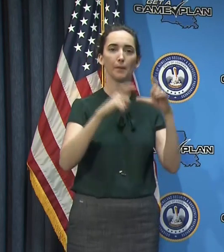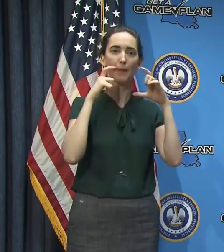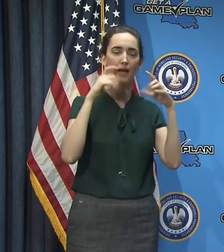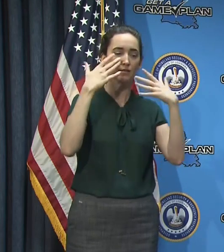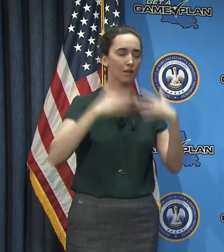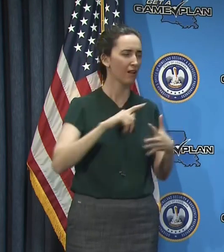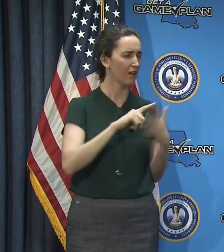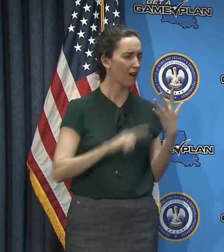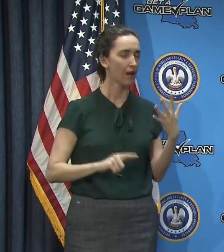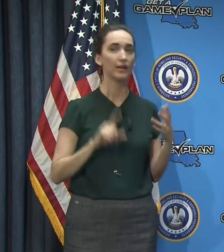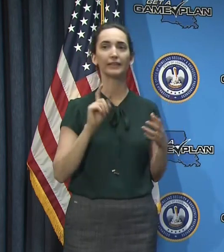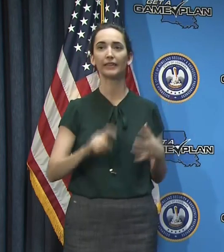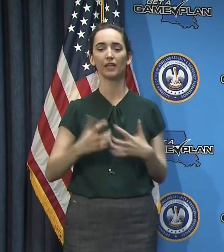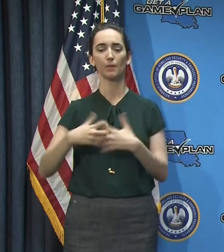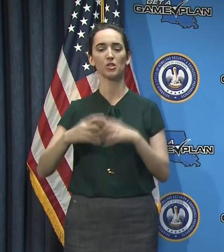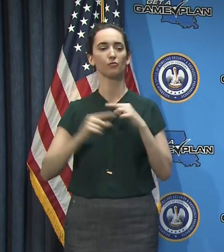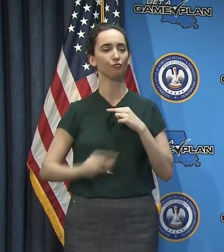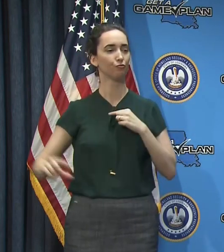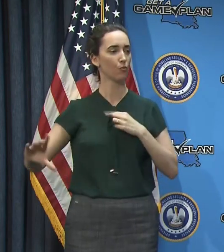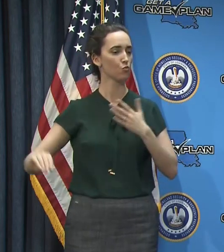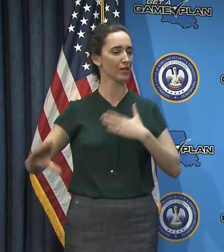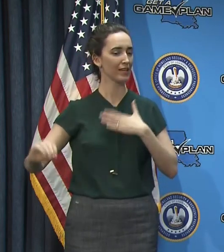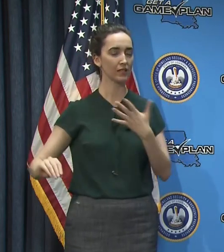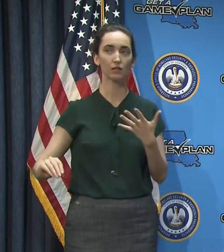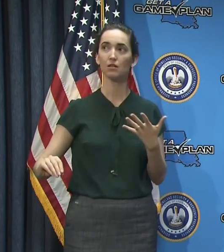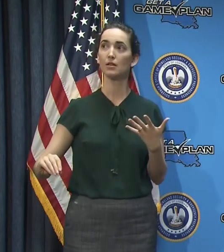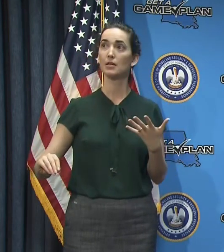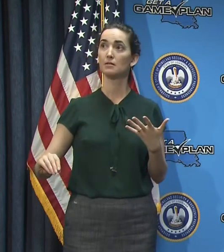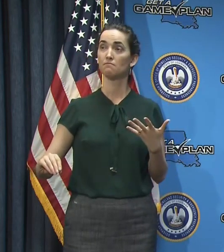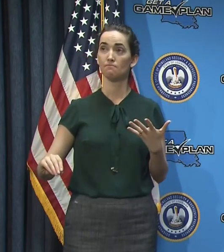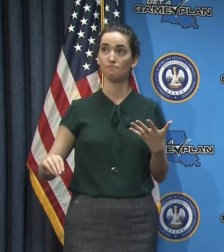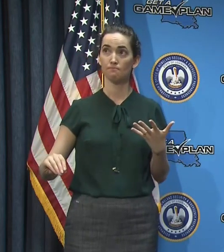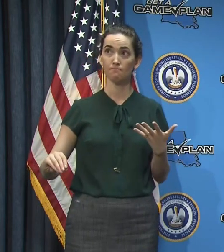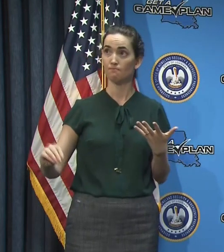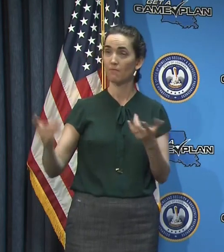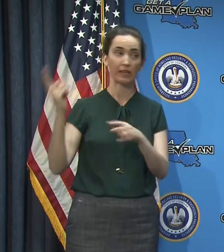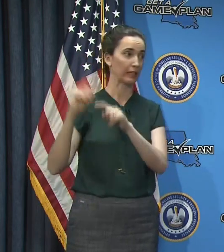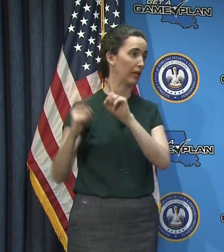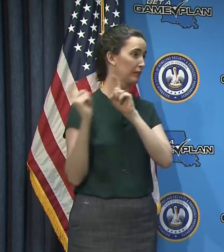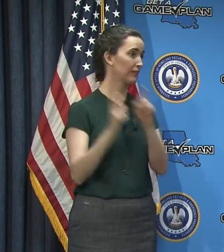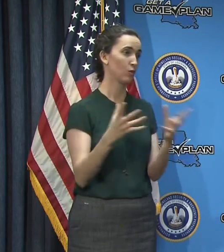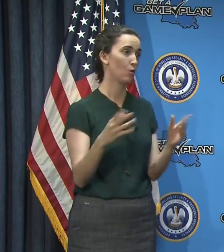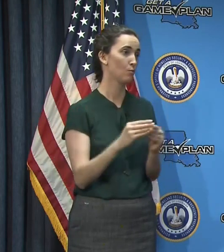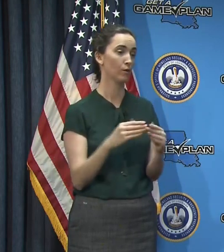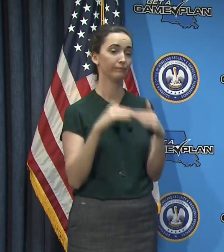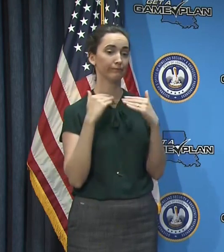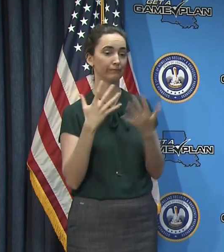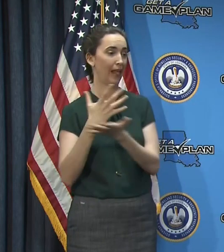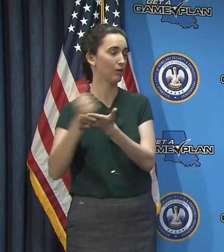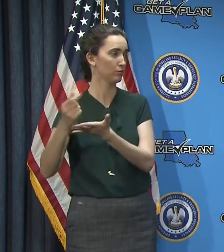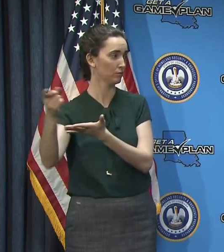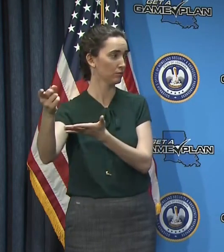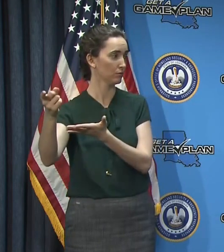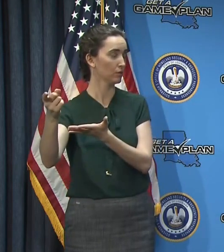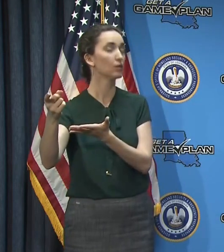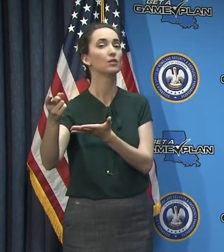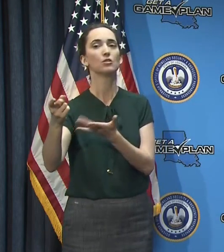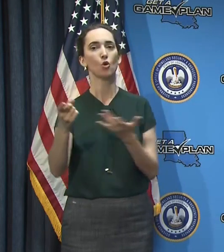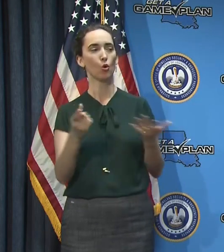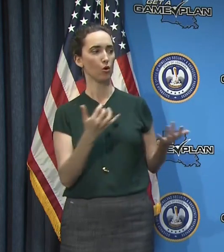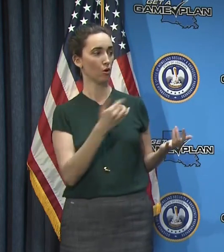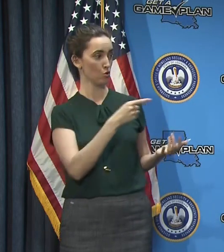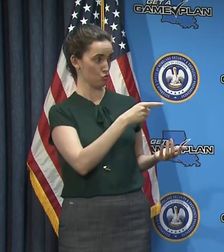did you get any notification or did the governors get any notification in general that that was happening? And do you have any concerns about that? Does that change how you're approaching